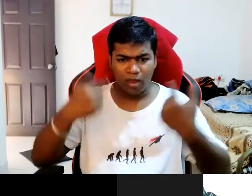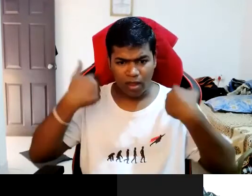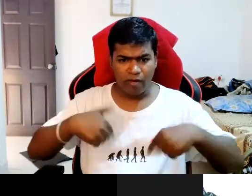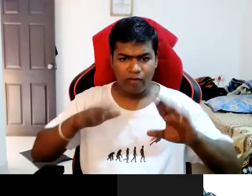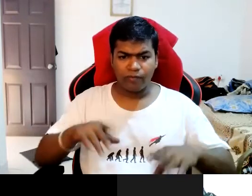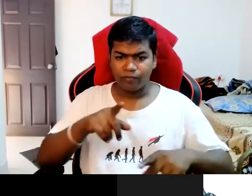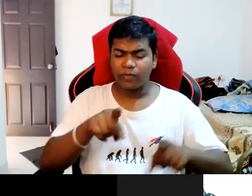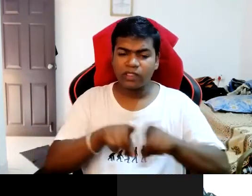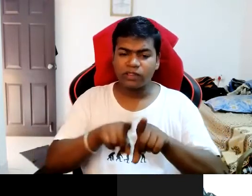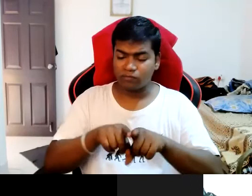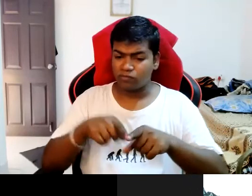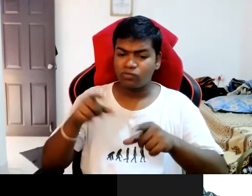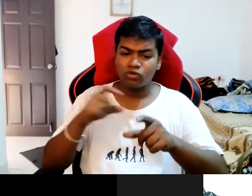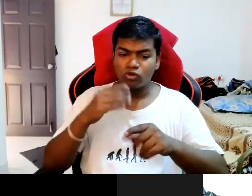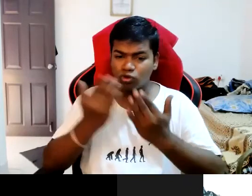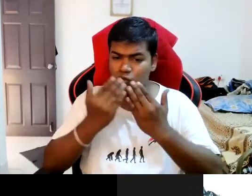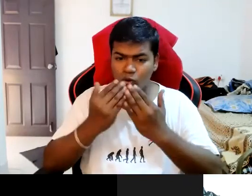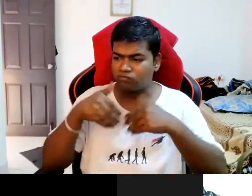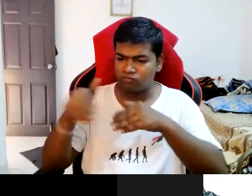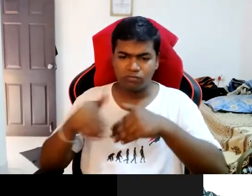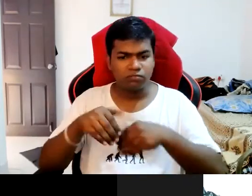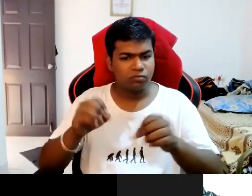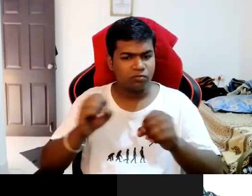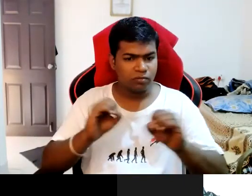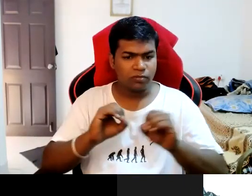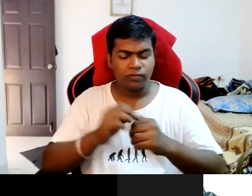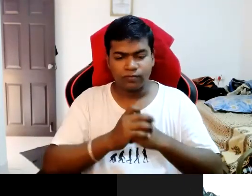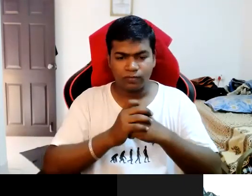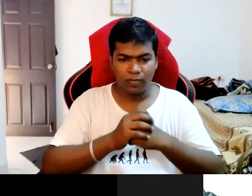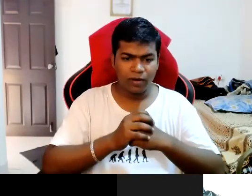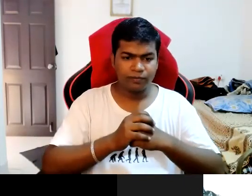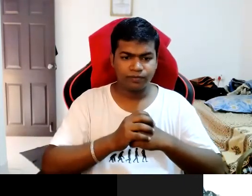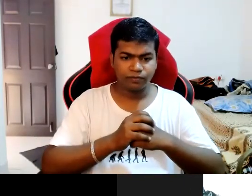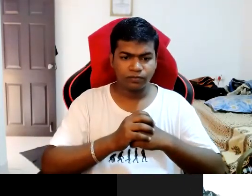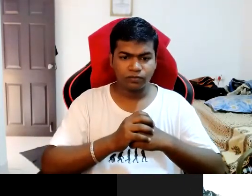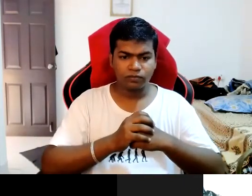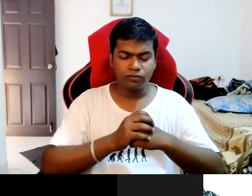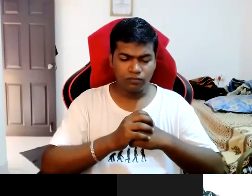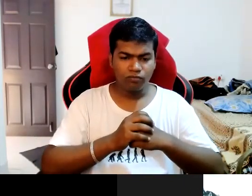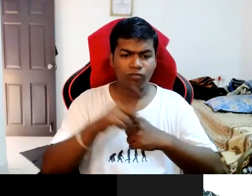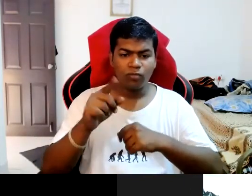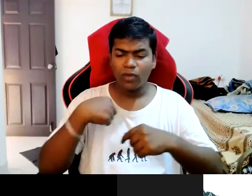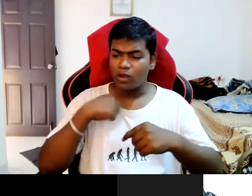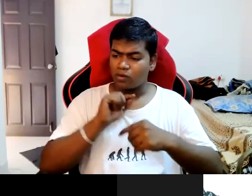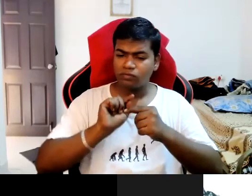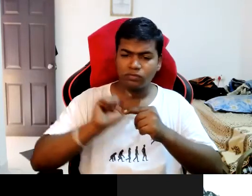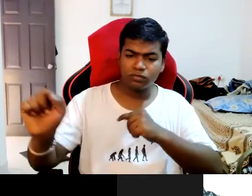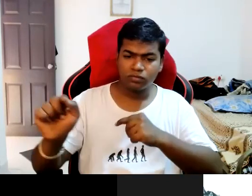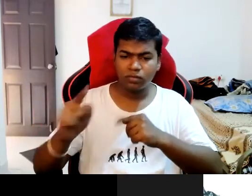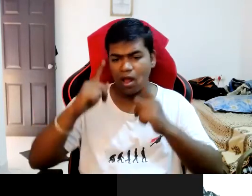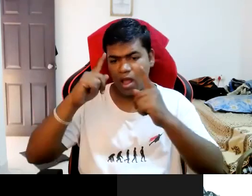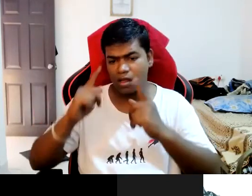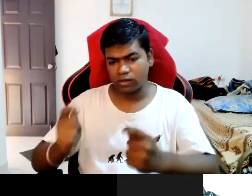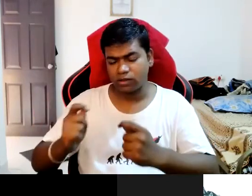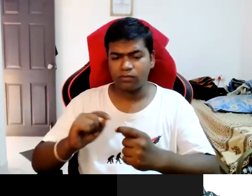able to attend a school regularly only the thing I used to attend on the final exam. My first time school